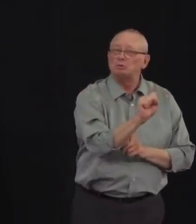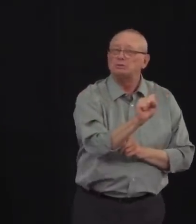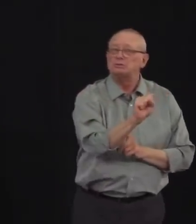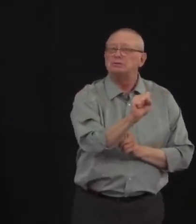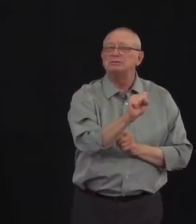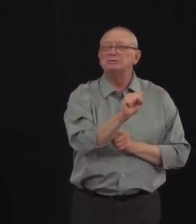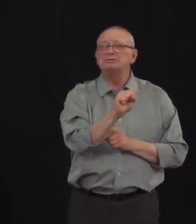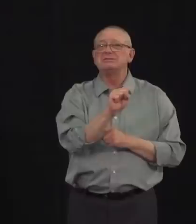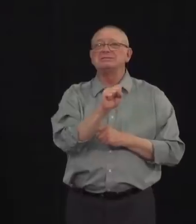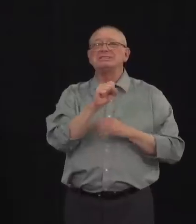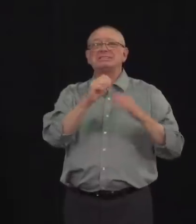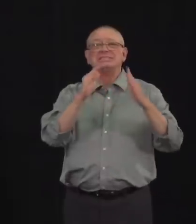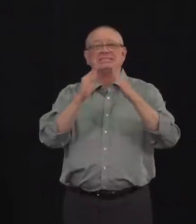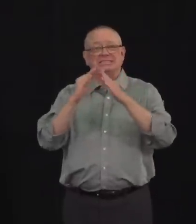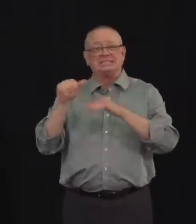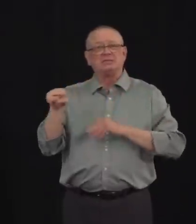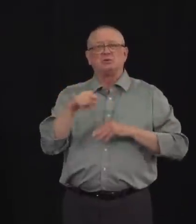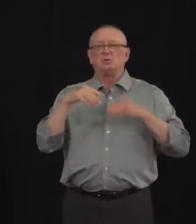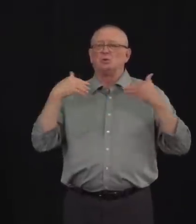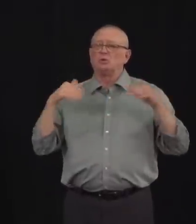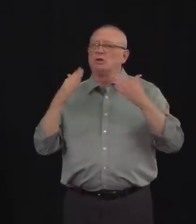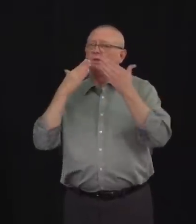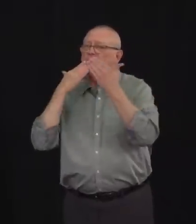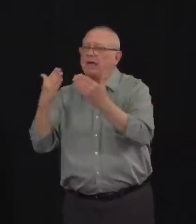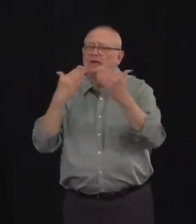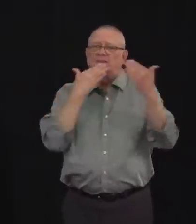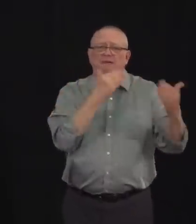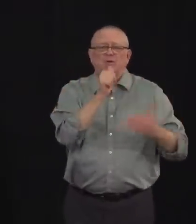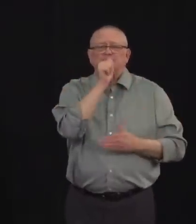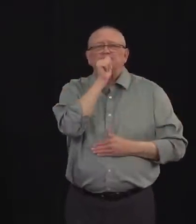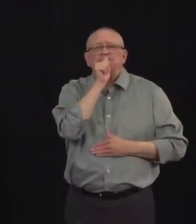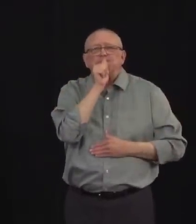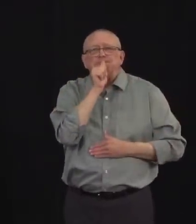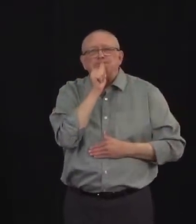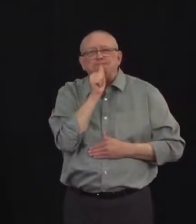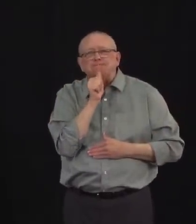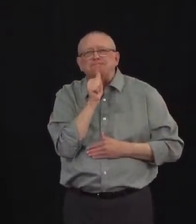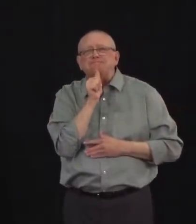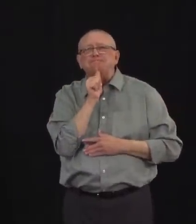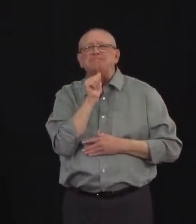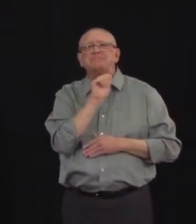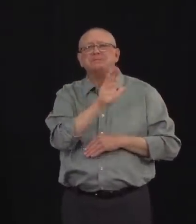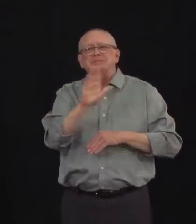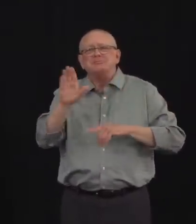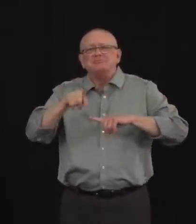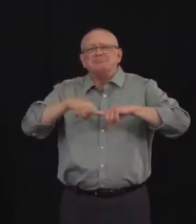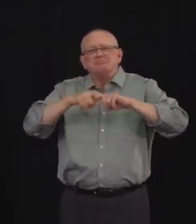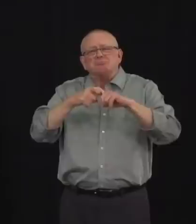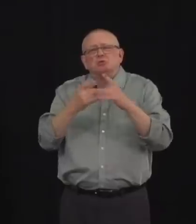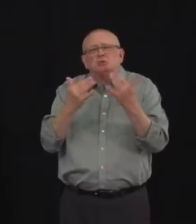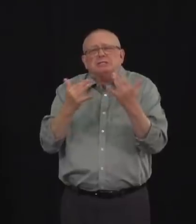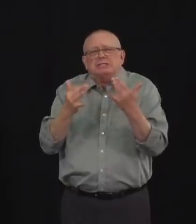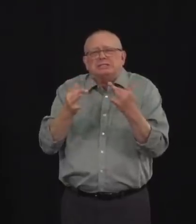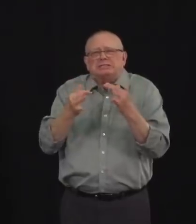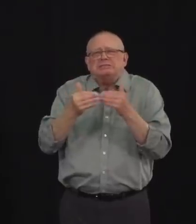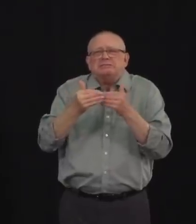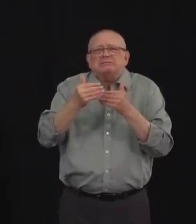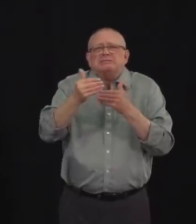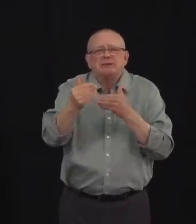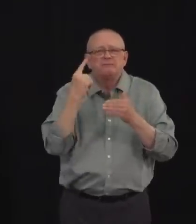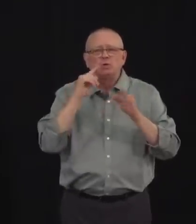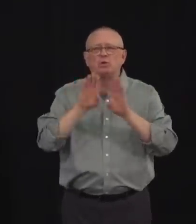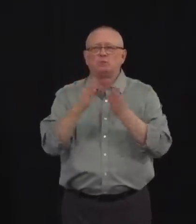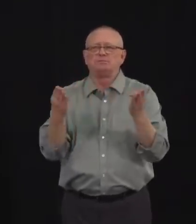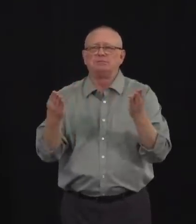took a measured, phased approach to the first stage of their relaunch, because taking this extra time allowed us to monitor any